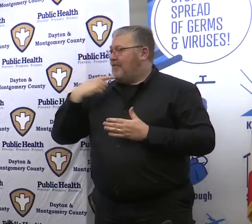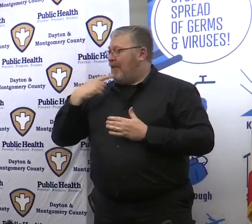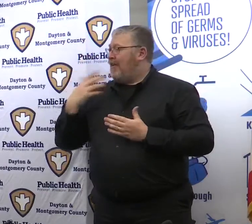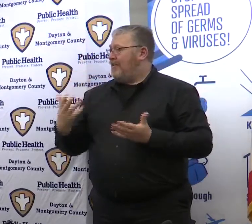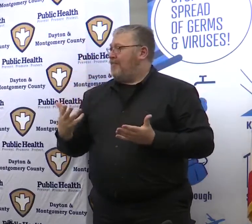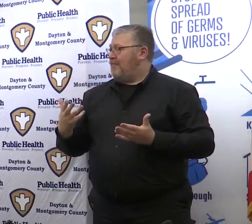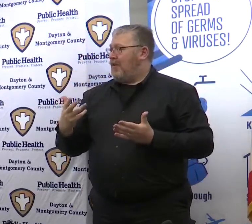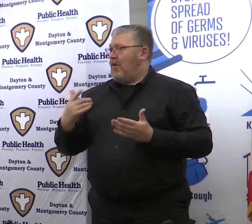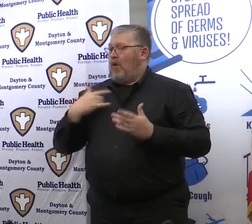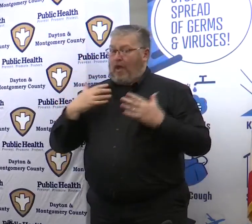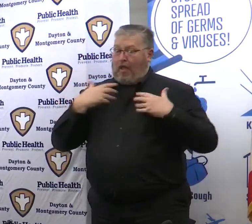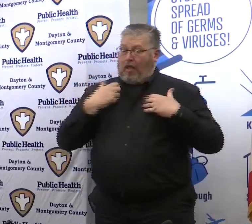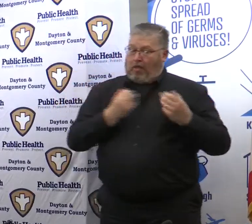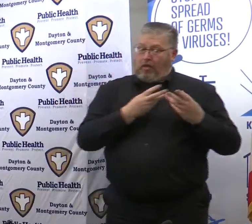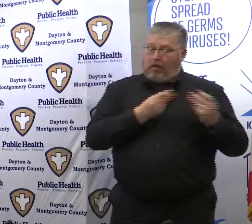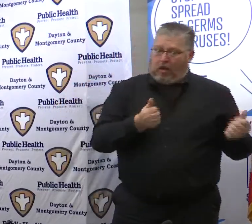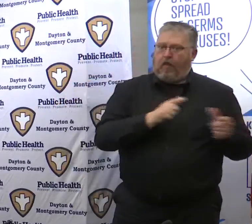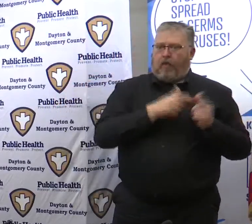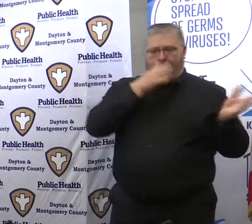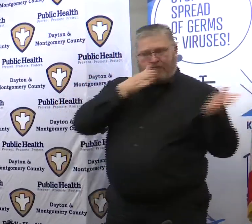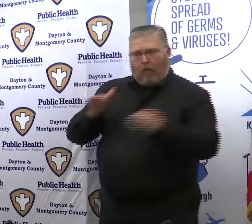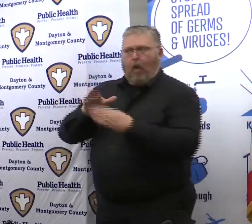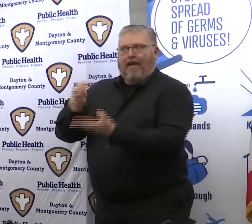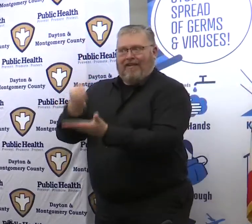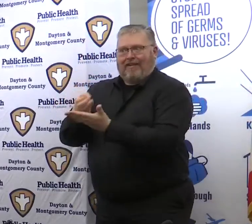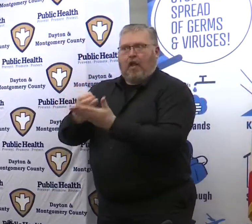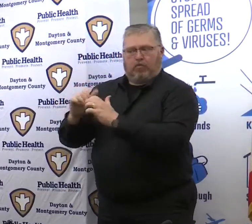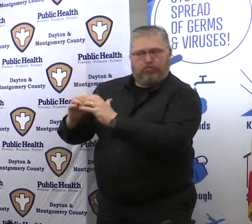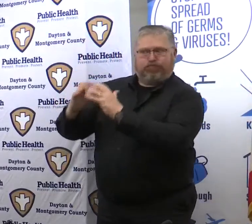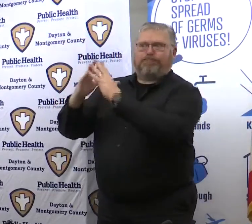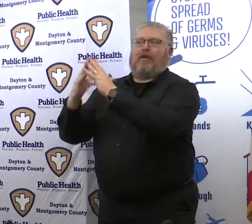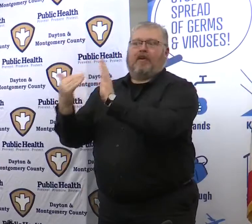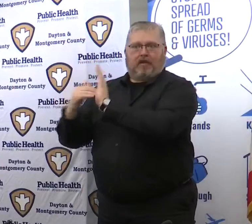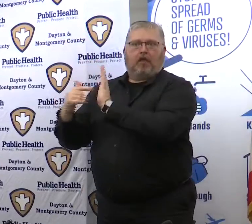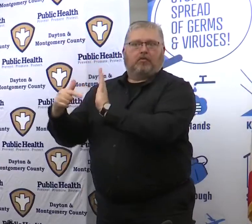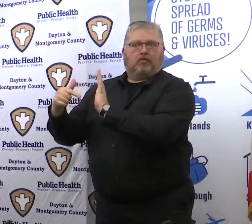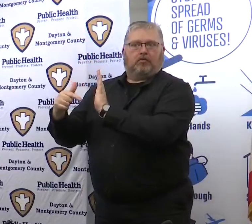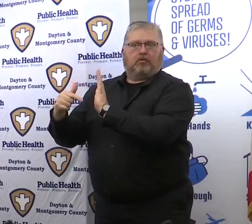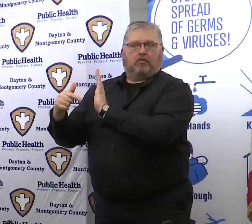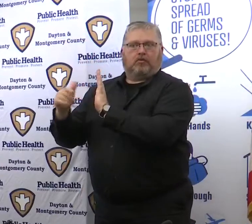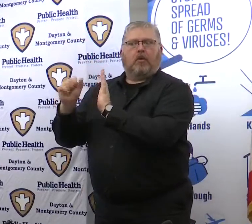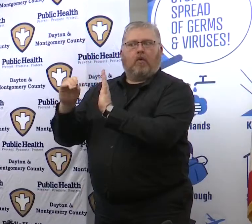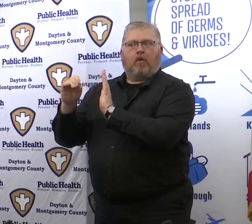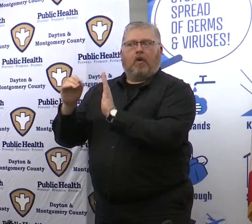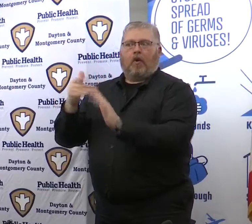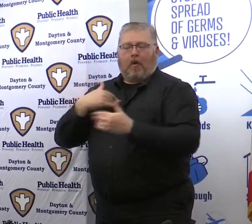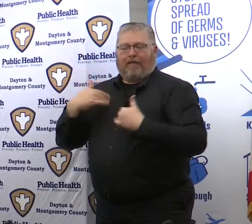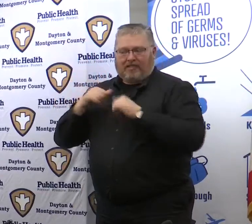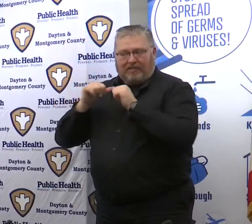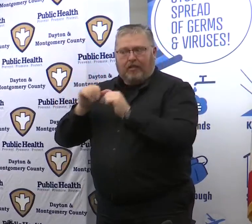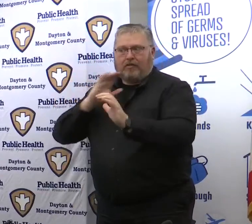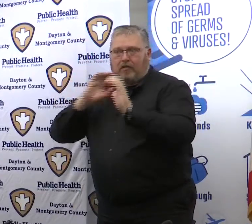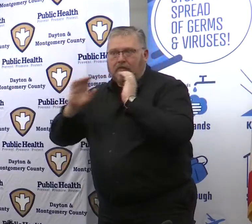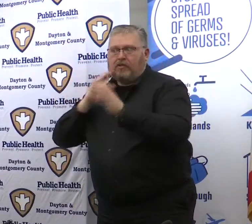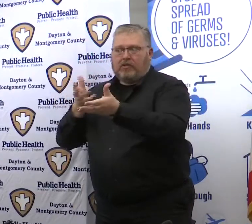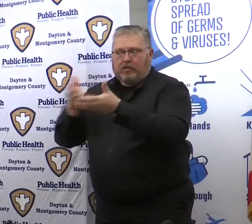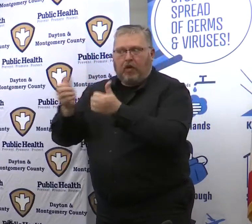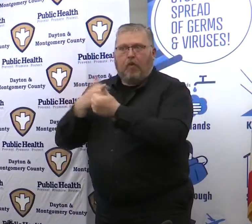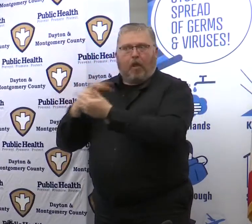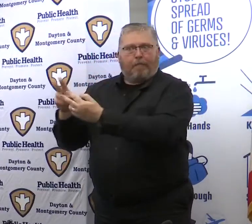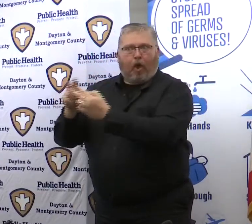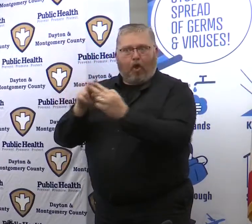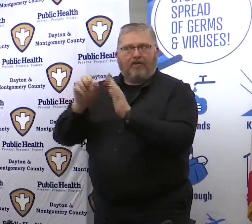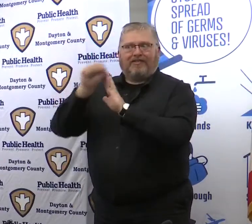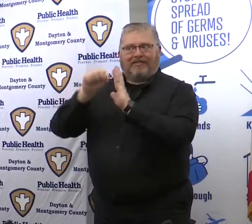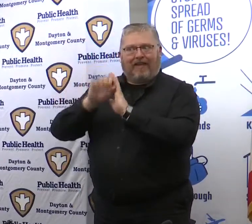do the health part we'll do the economy part and so you know we're having constant conversation with our partners in